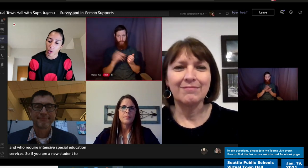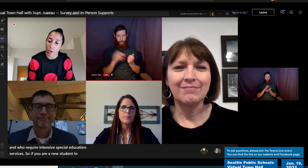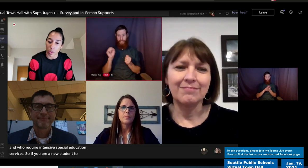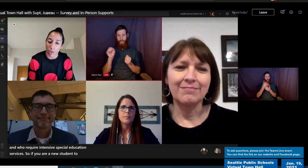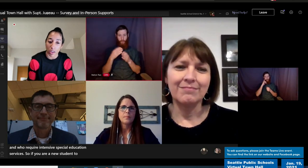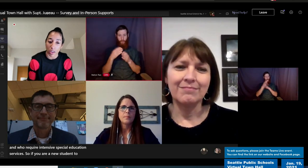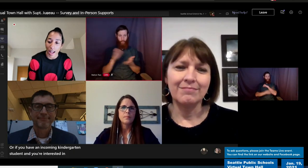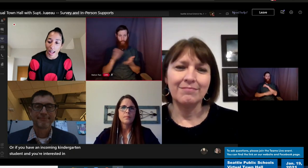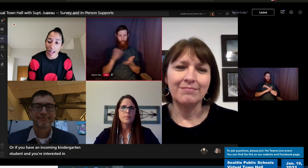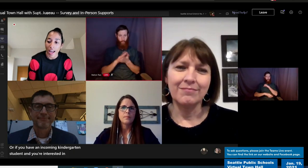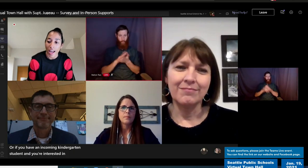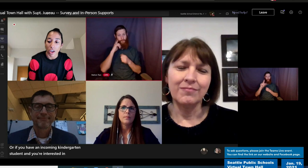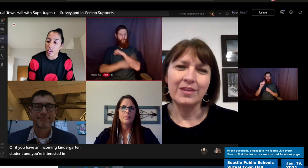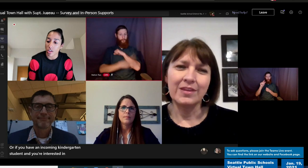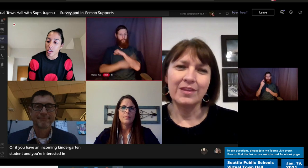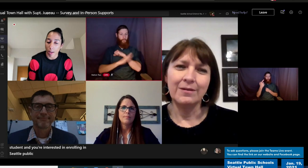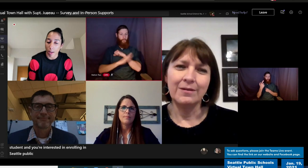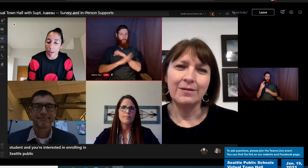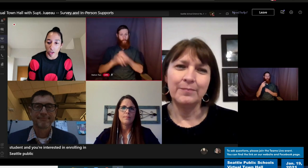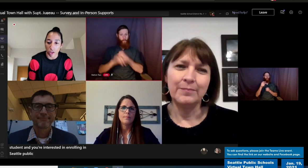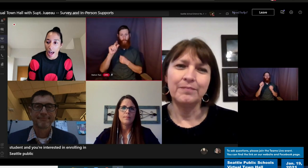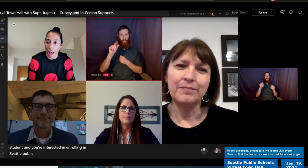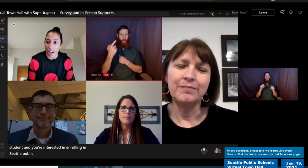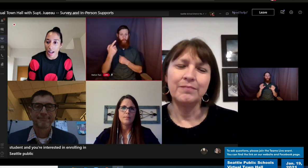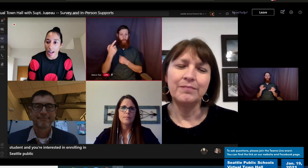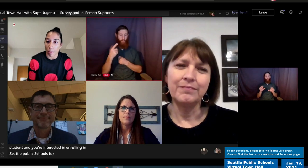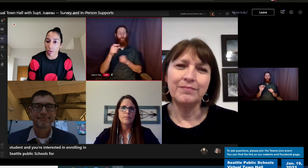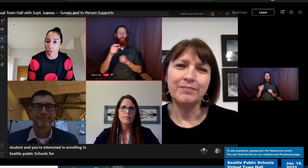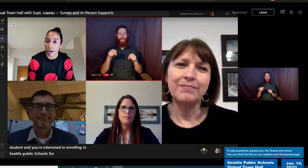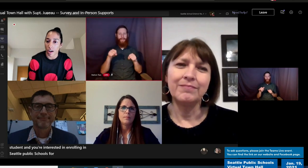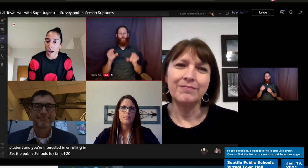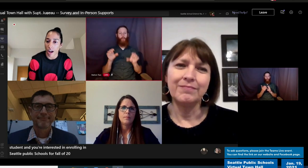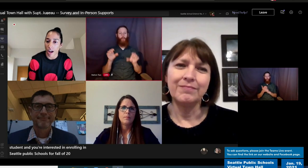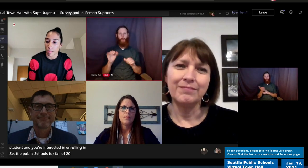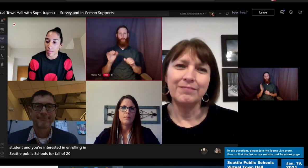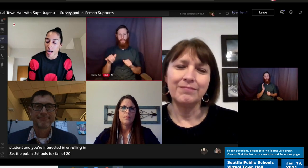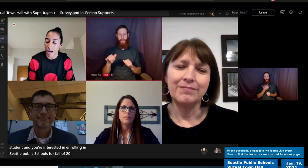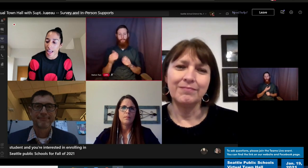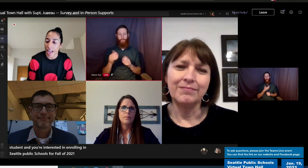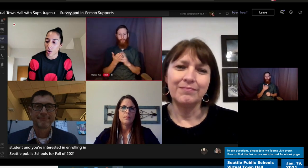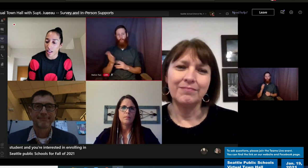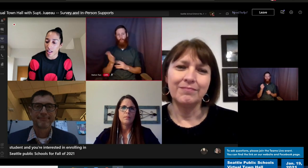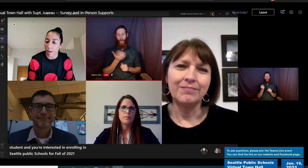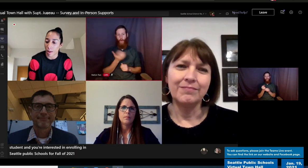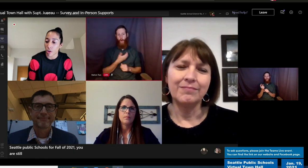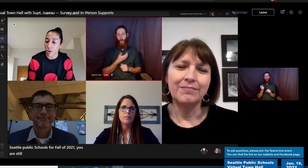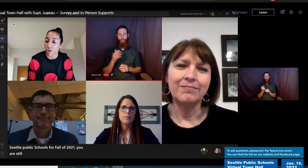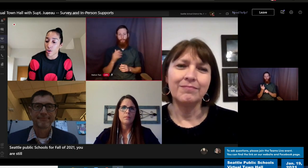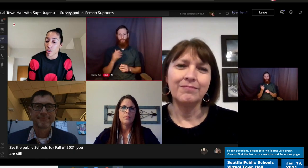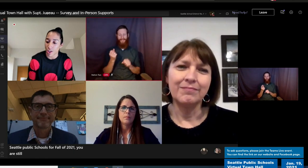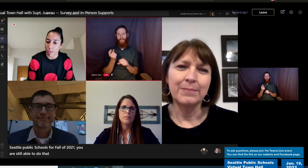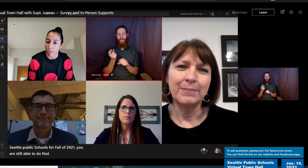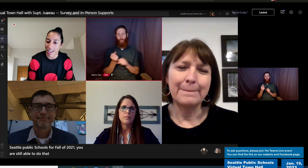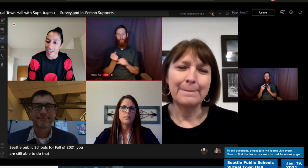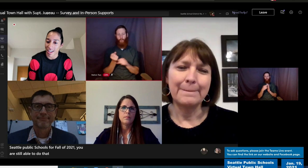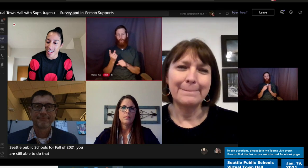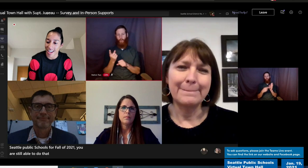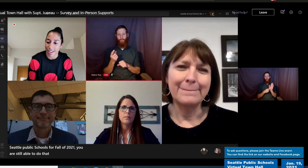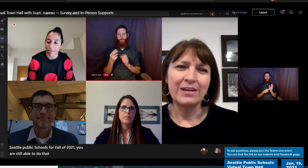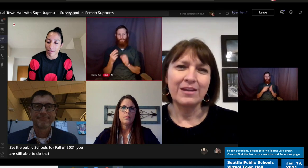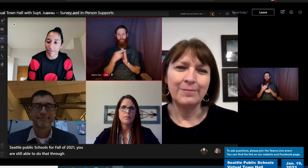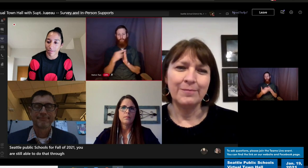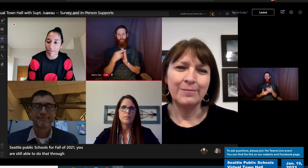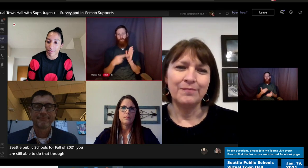of 2021. You are still able to do that through our annual new student registration process.